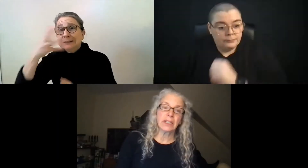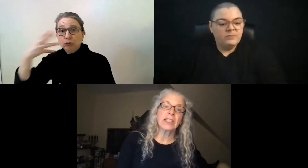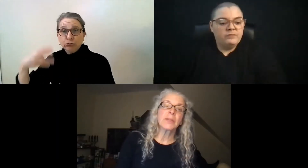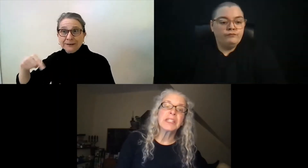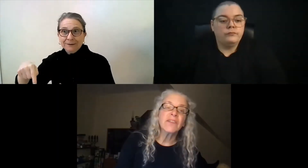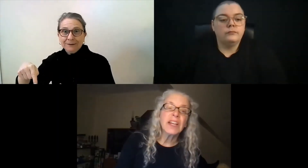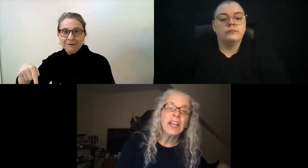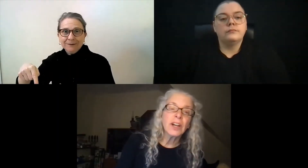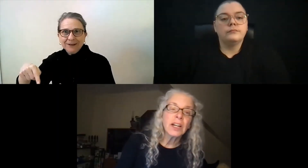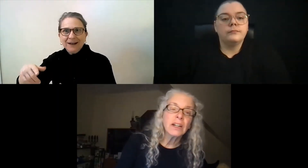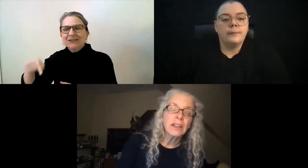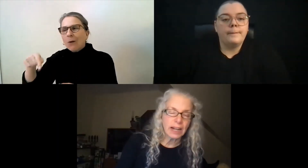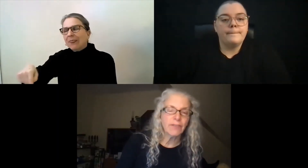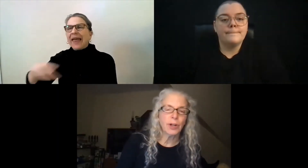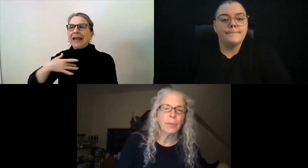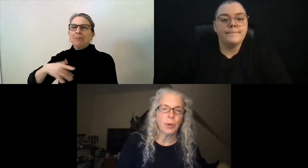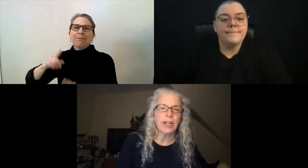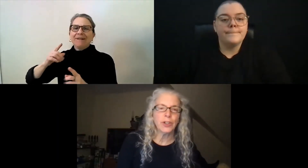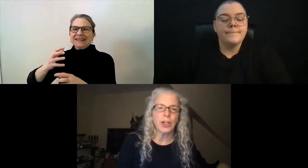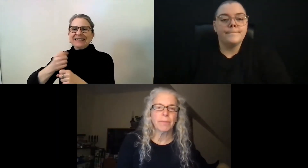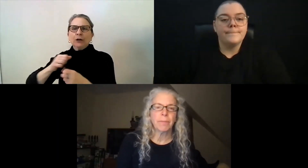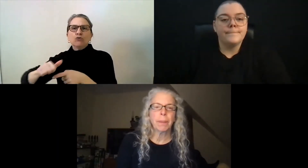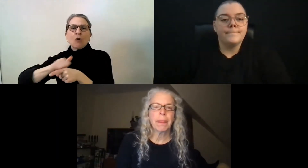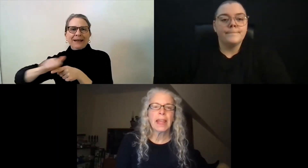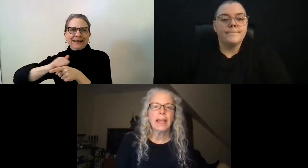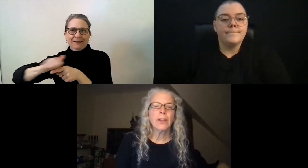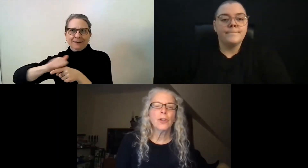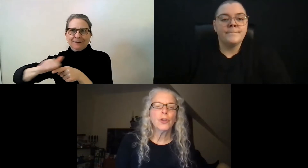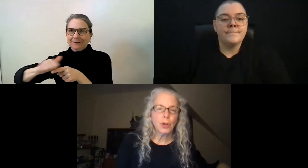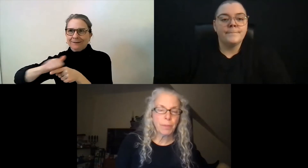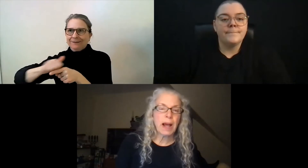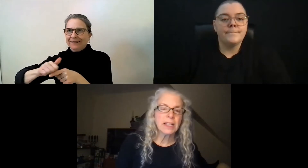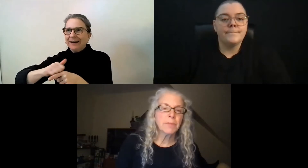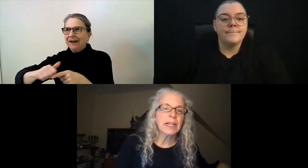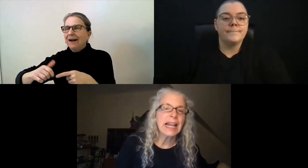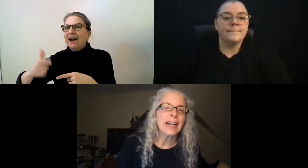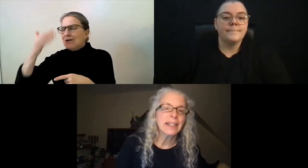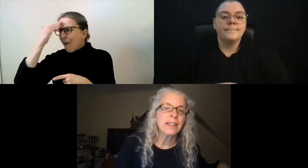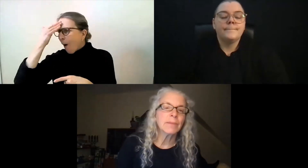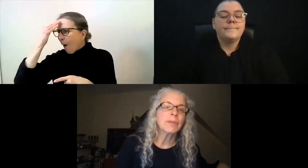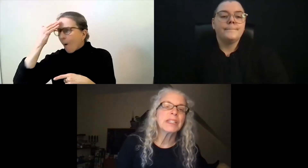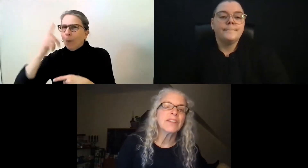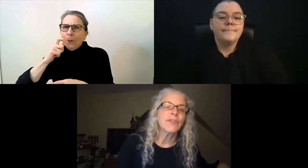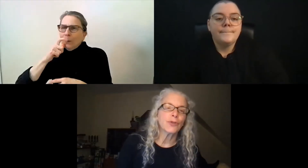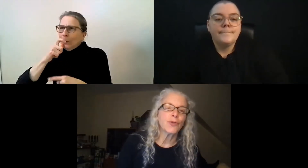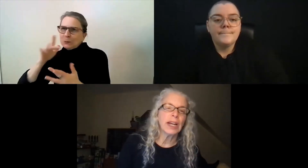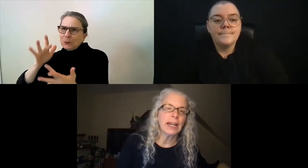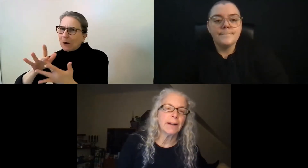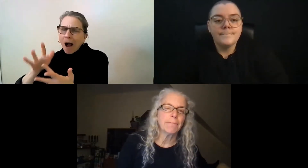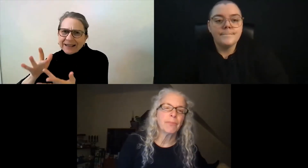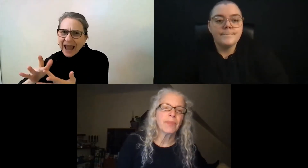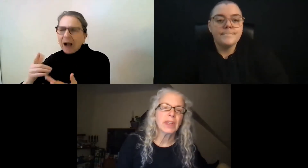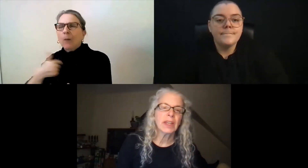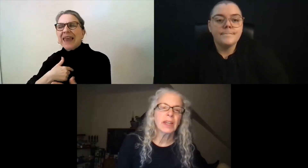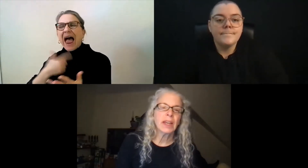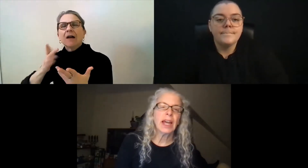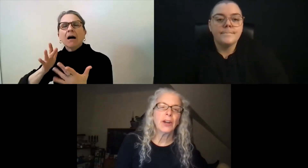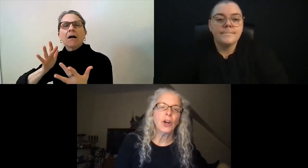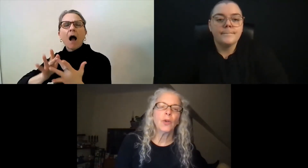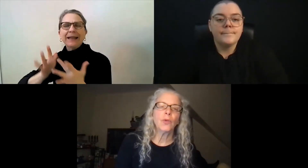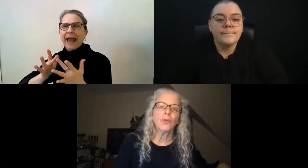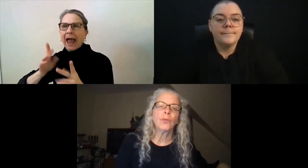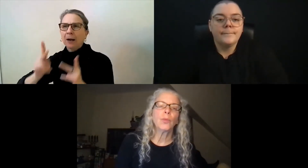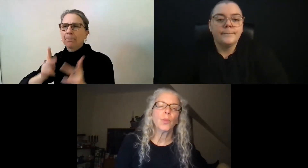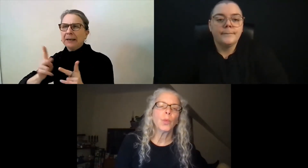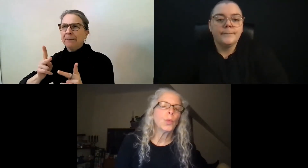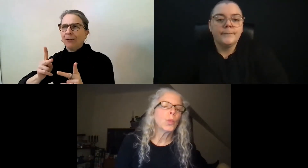skilled in a specific area, like for immigration. You could possibly get some specific training and